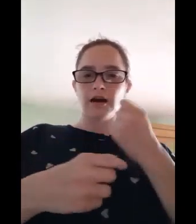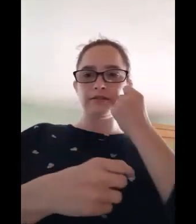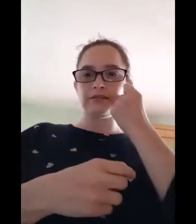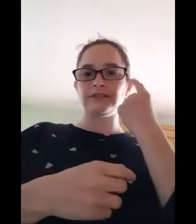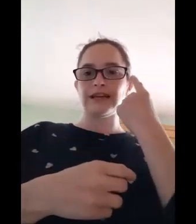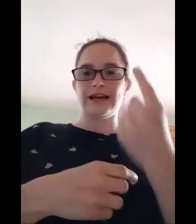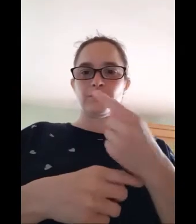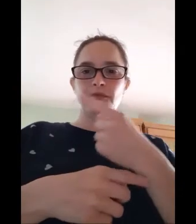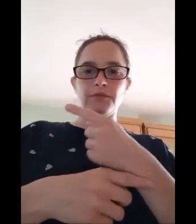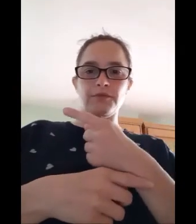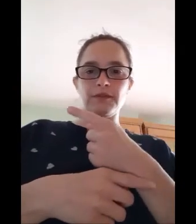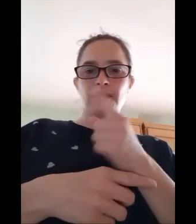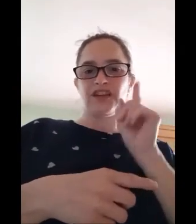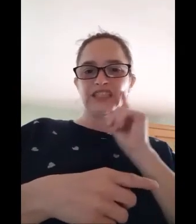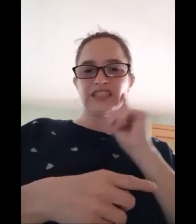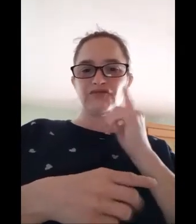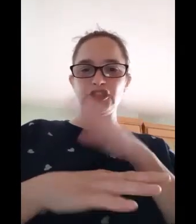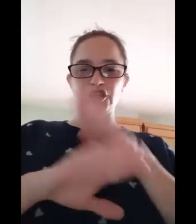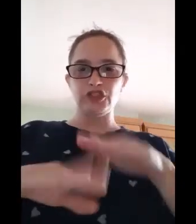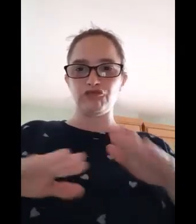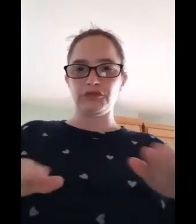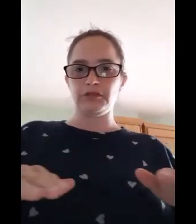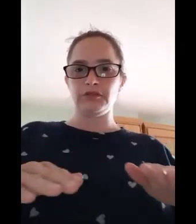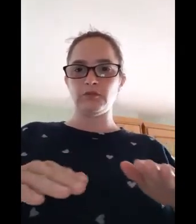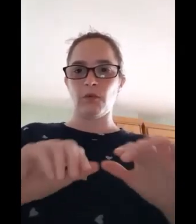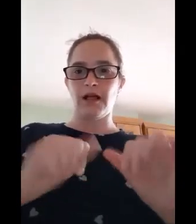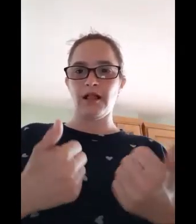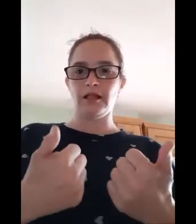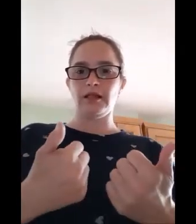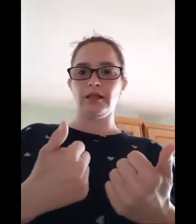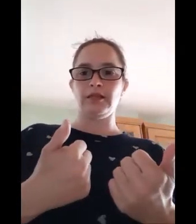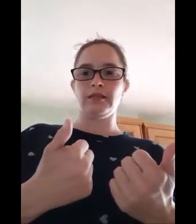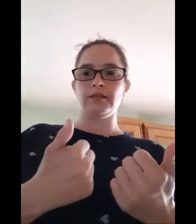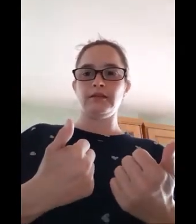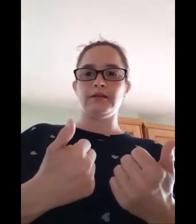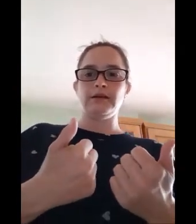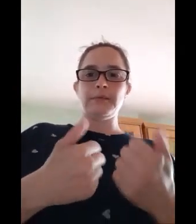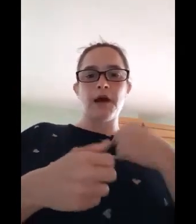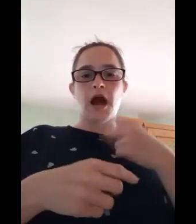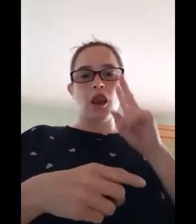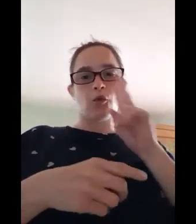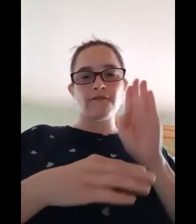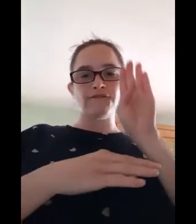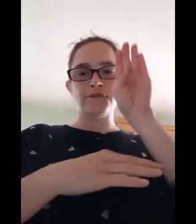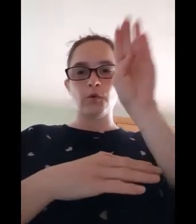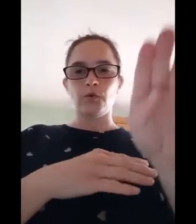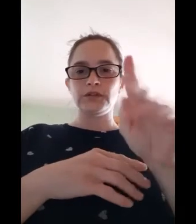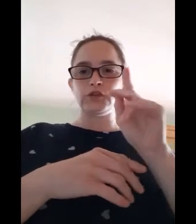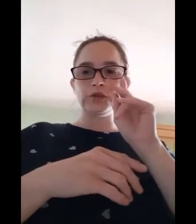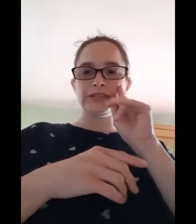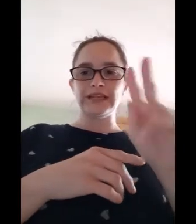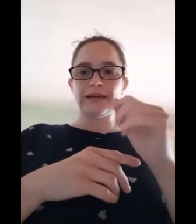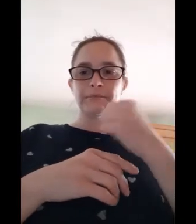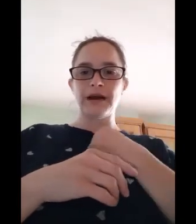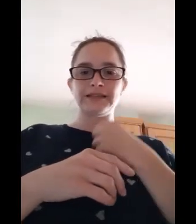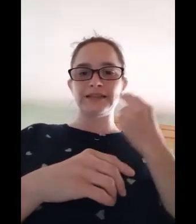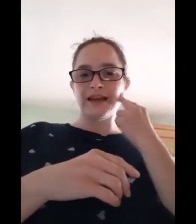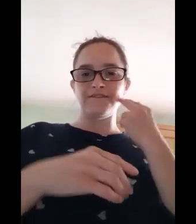understand the hearing children well. But I look forward to seeing my deaf